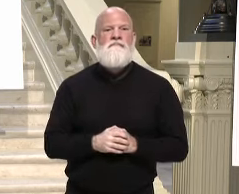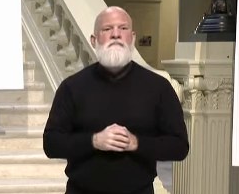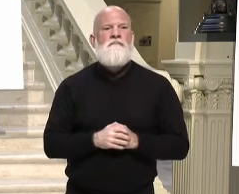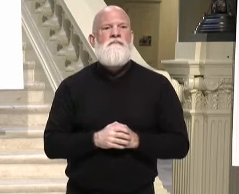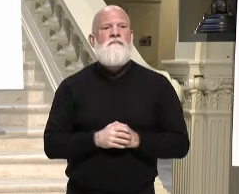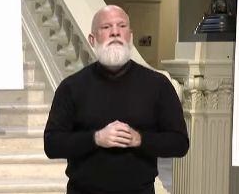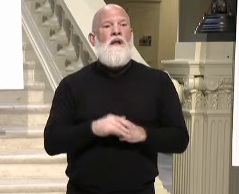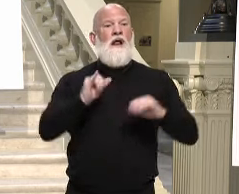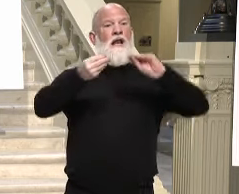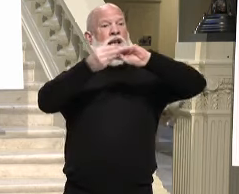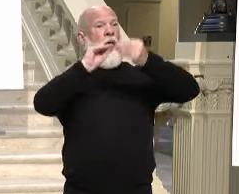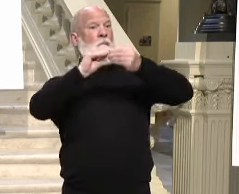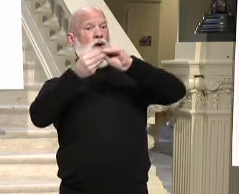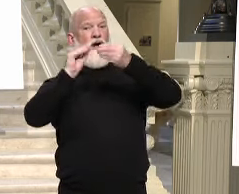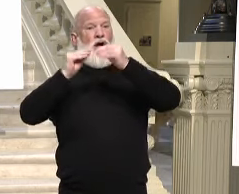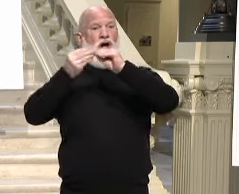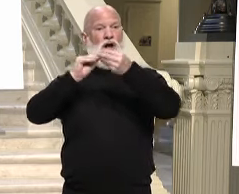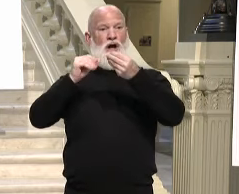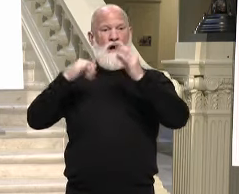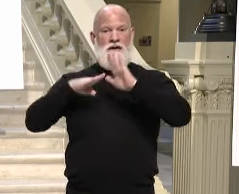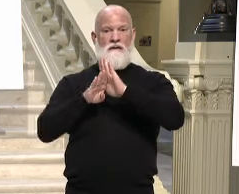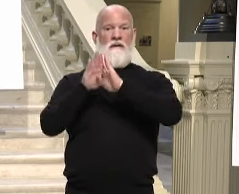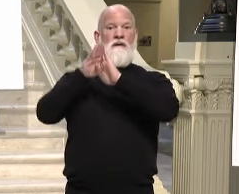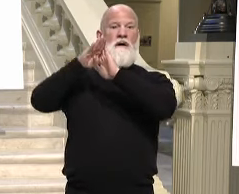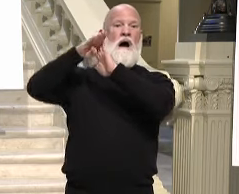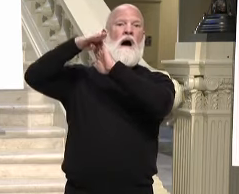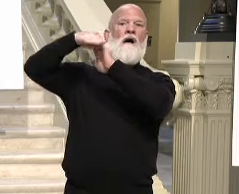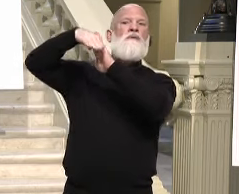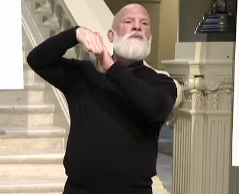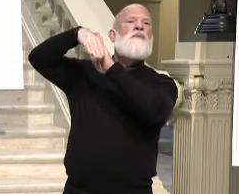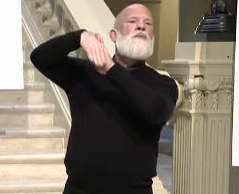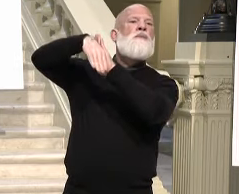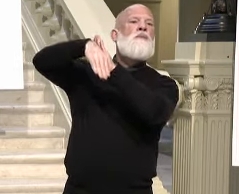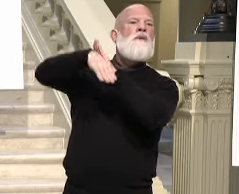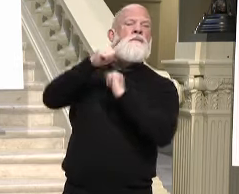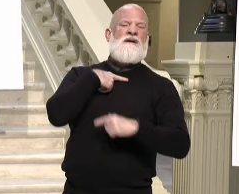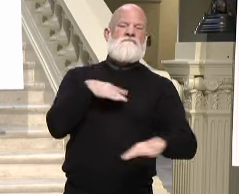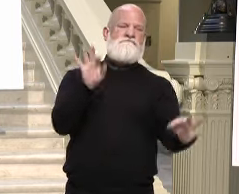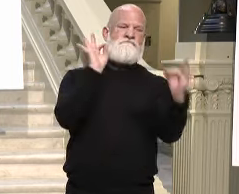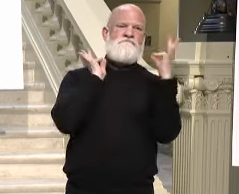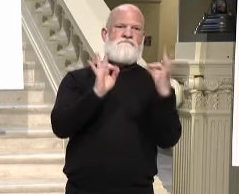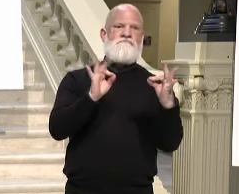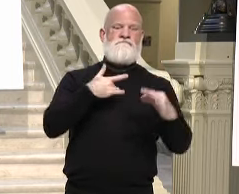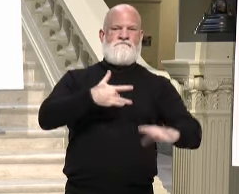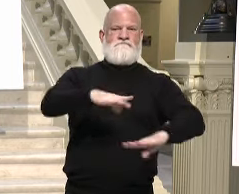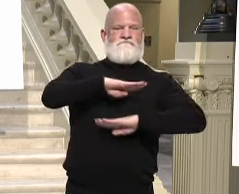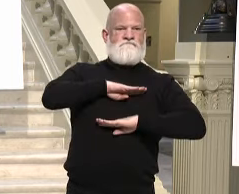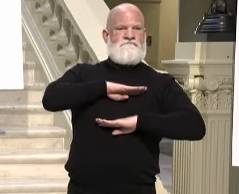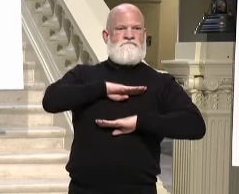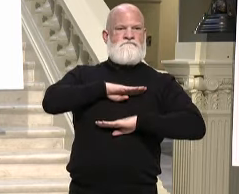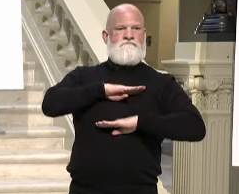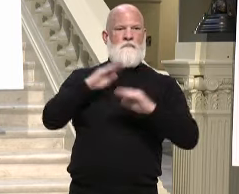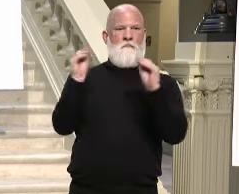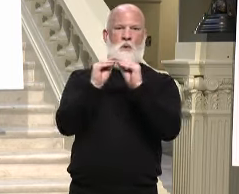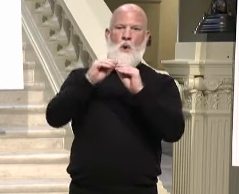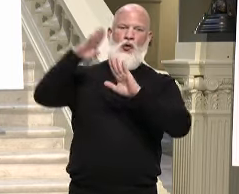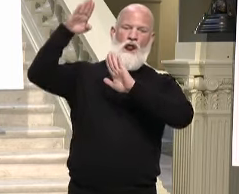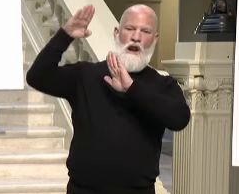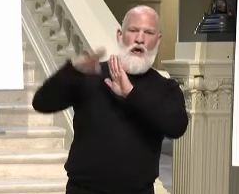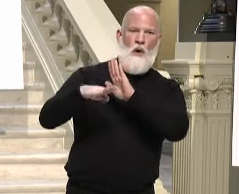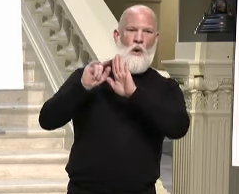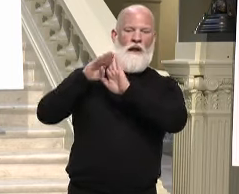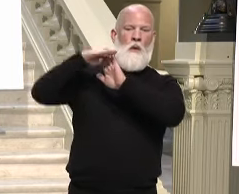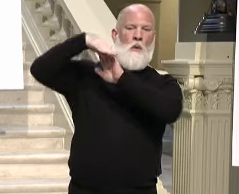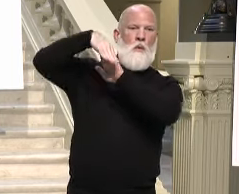you heard, which are very encouraging, that have plateaued at a lower level than they had been, and what we hope will continue that way.